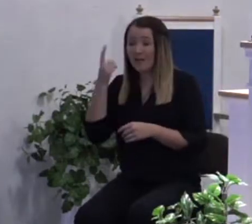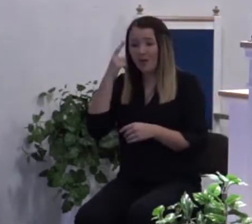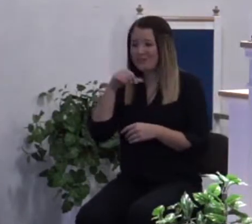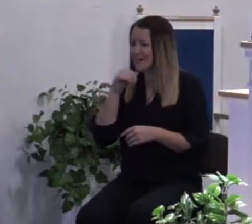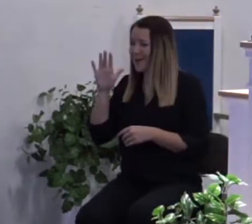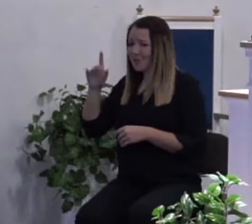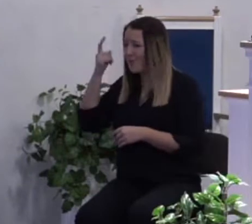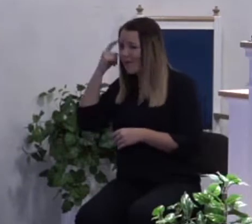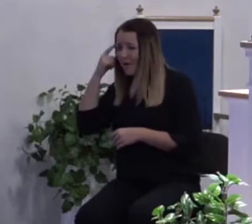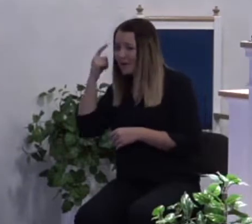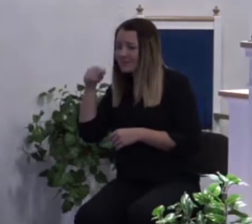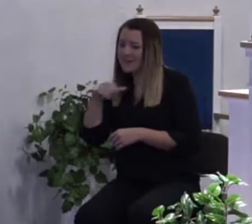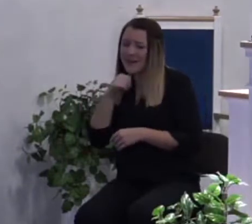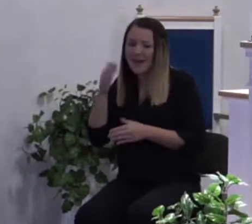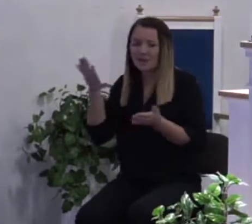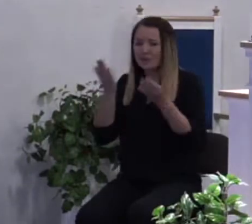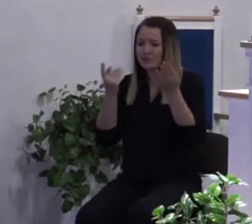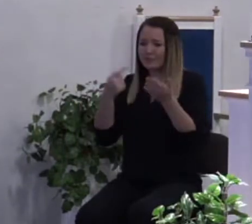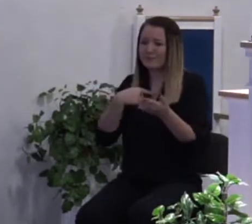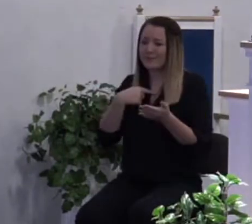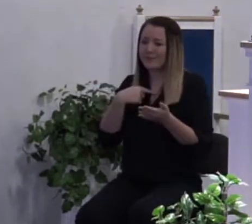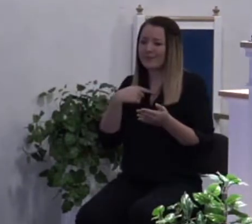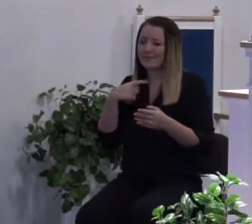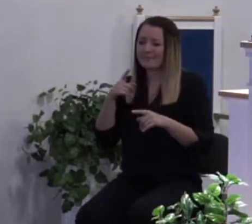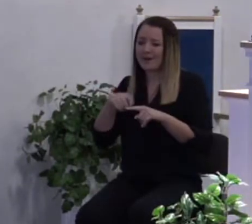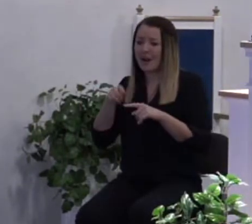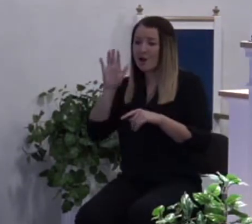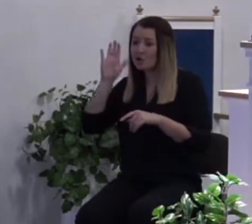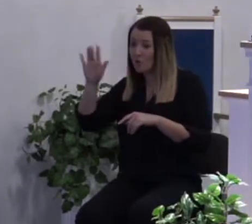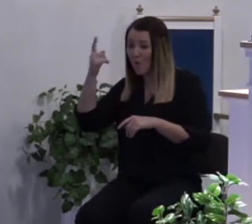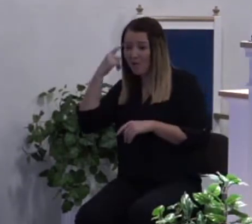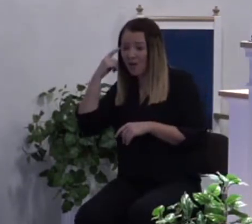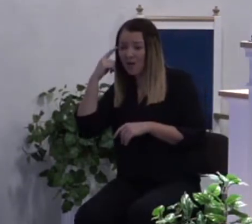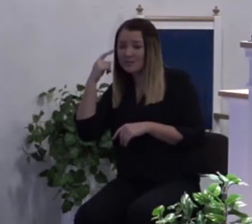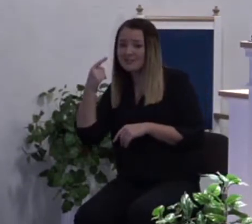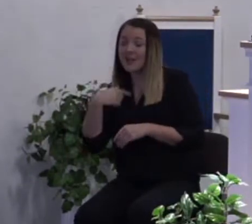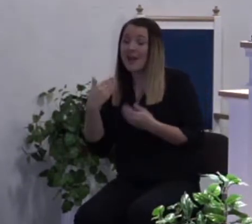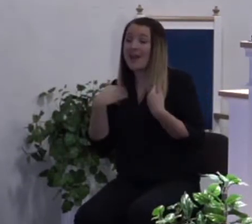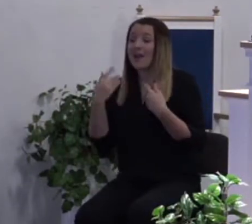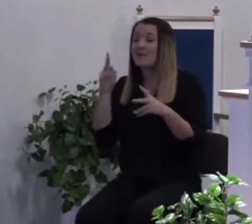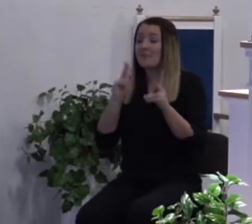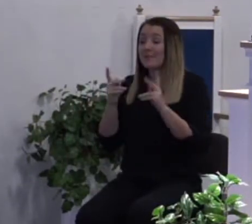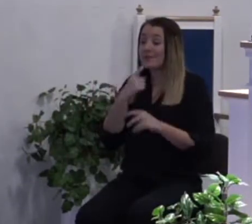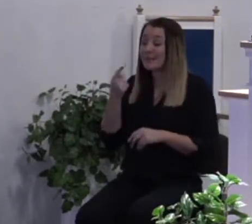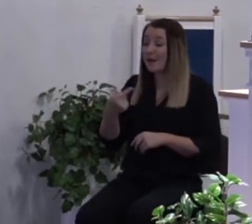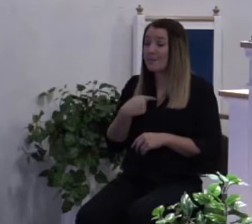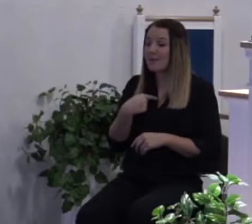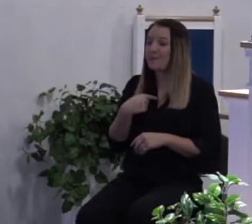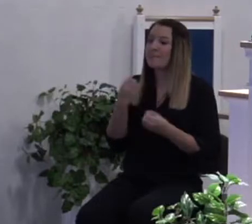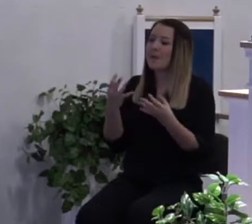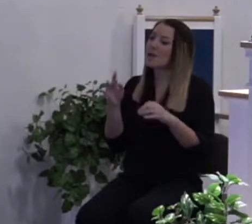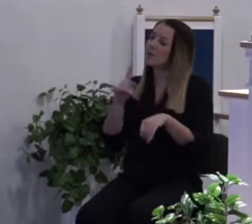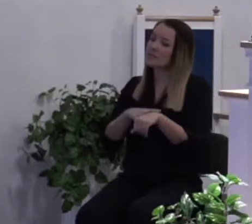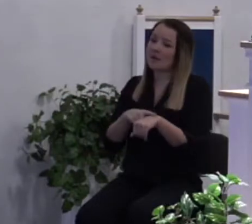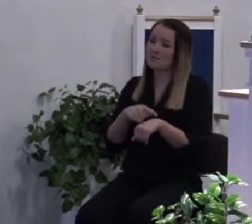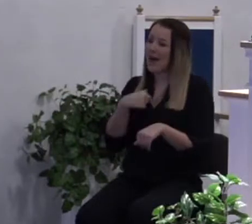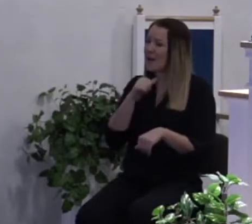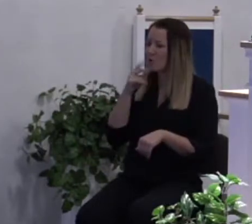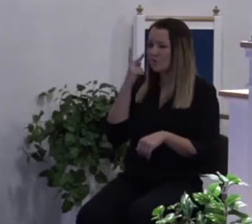You're not going to serve me based on what you think. I have people tell me that often. Well I don't see it like that. It doesn't